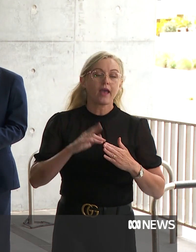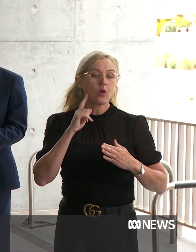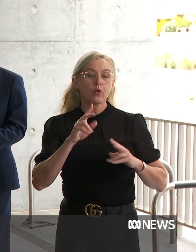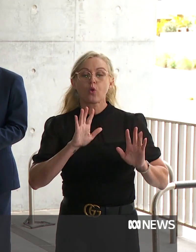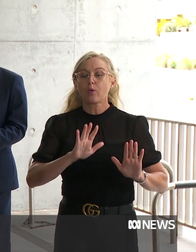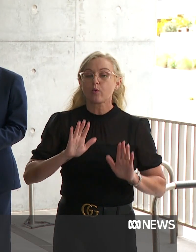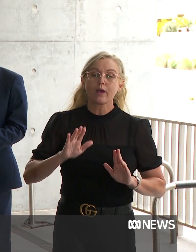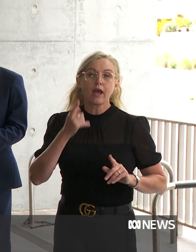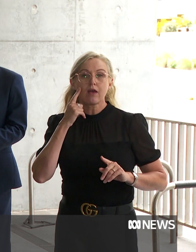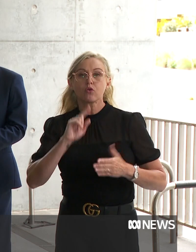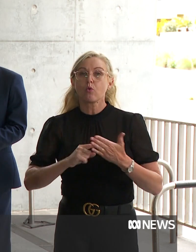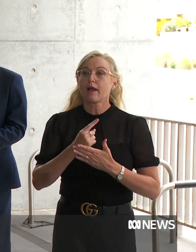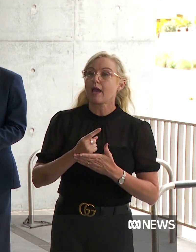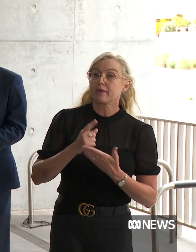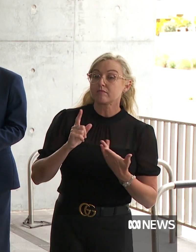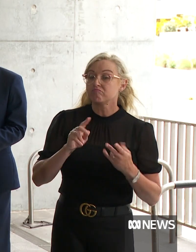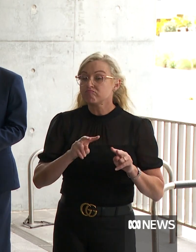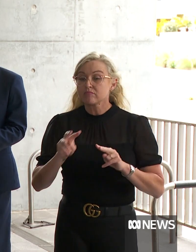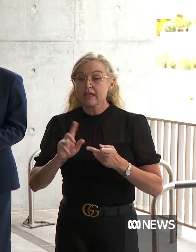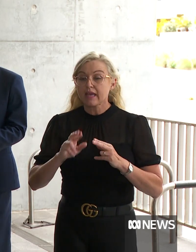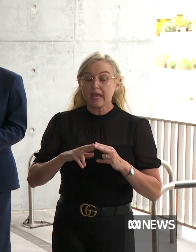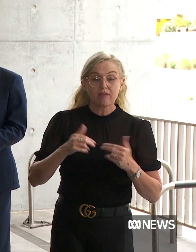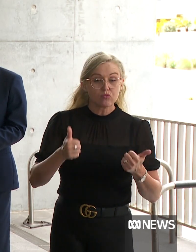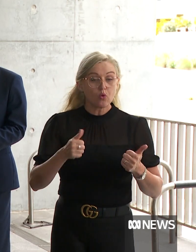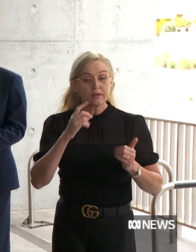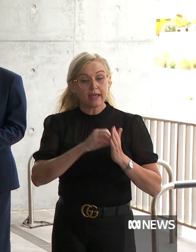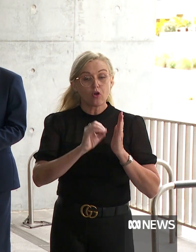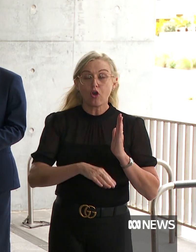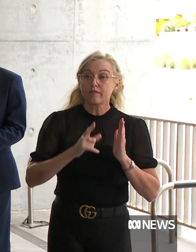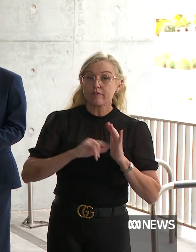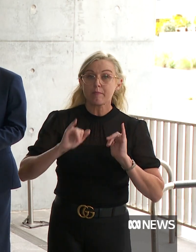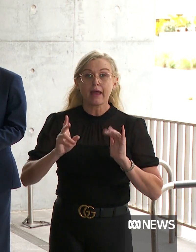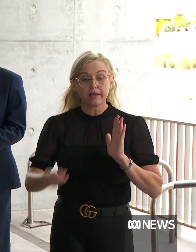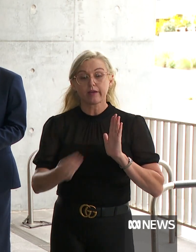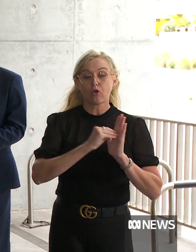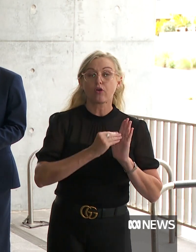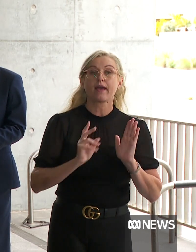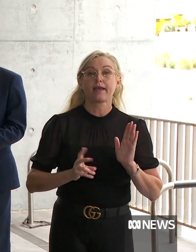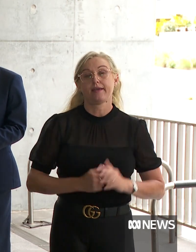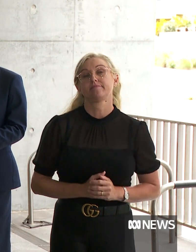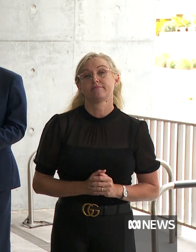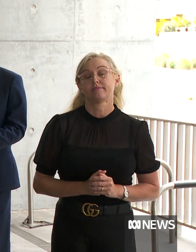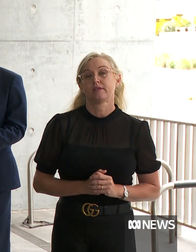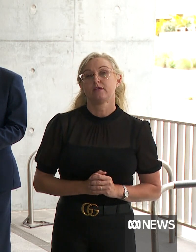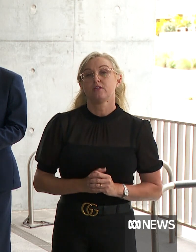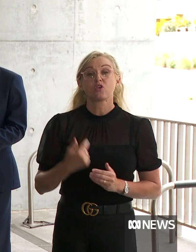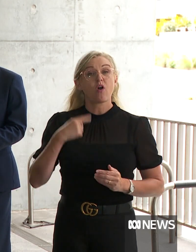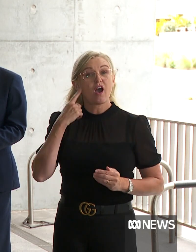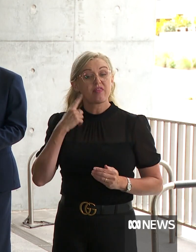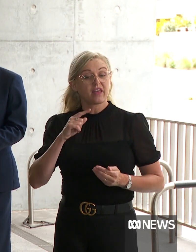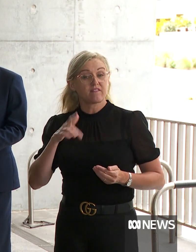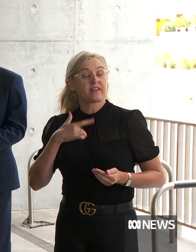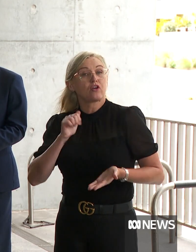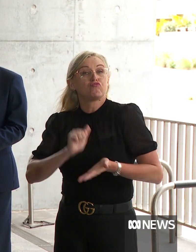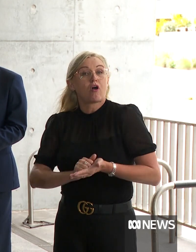that are in front of us. And we think the changes we've made today are modest and proportionate, particularly as we head through the holiday season. And we've put